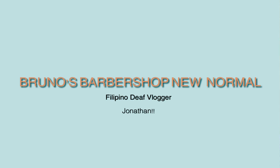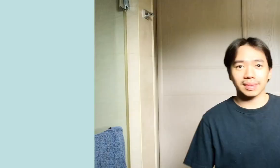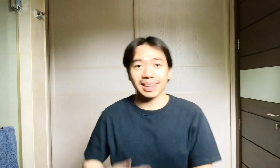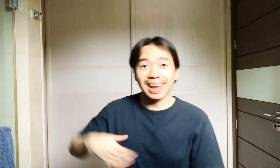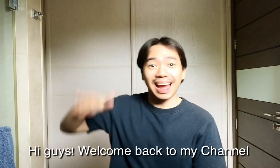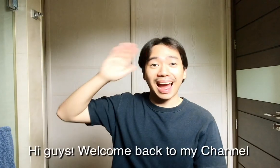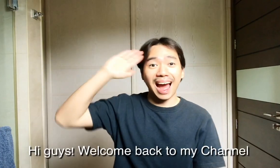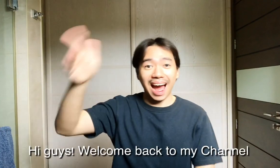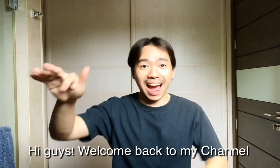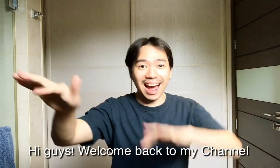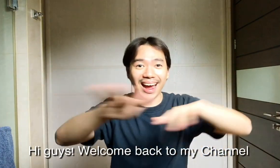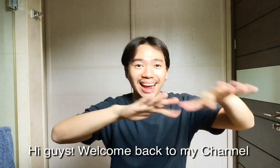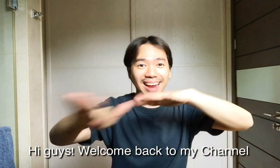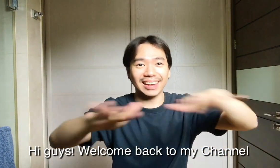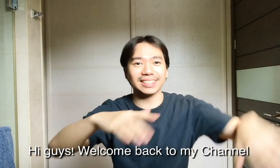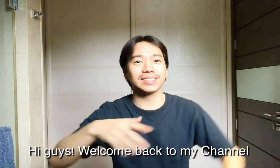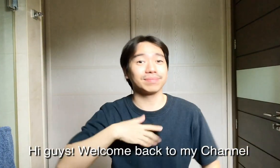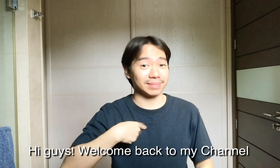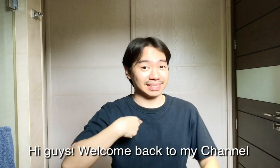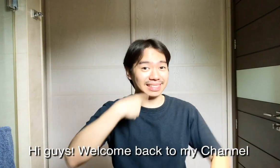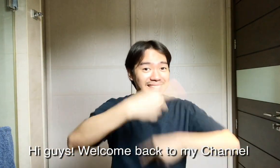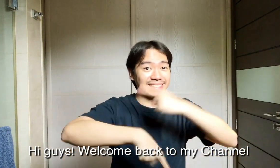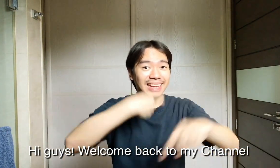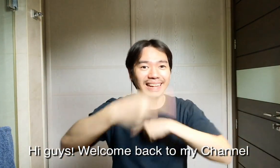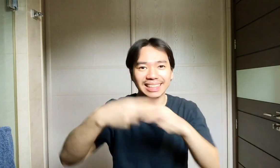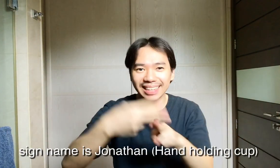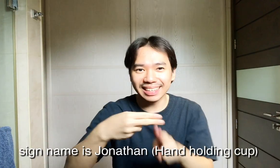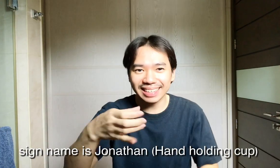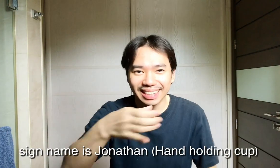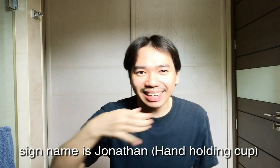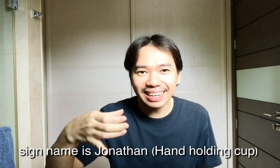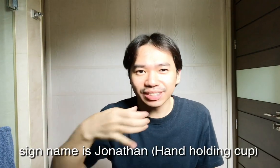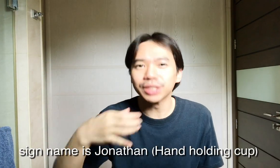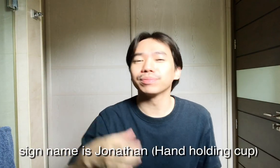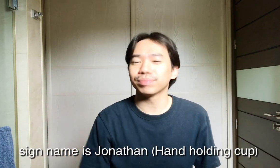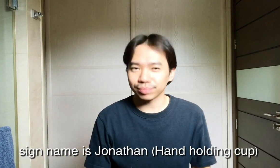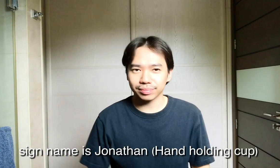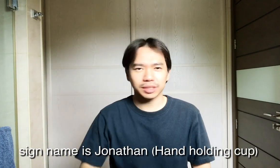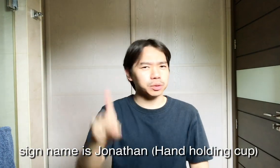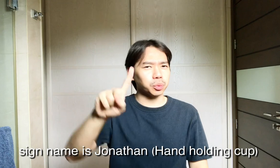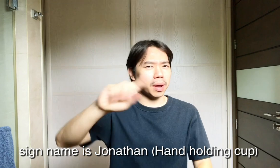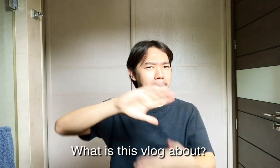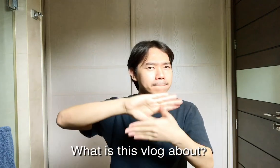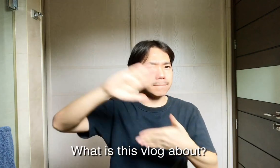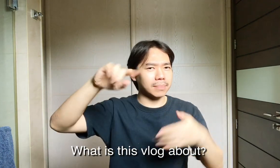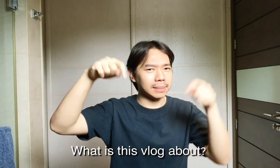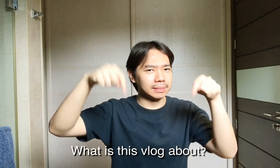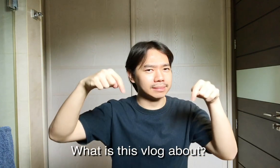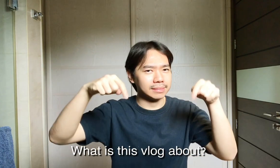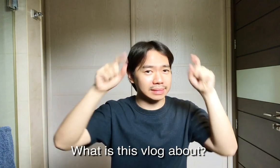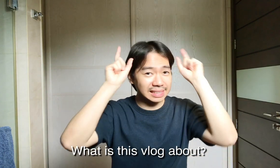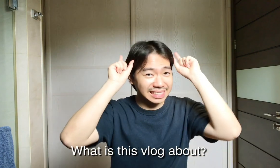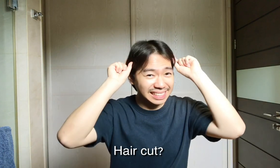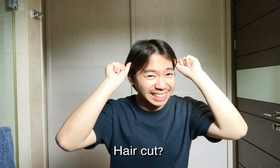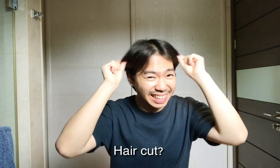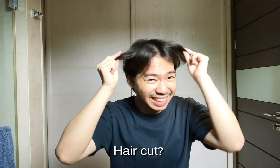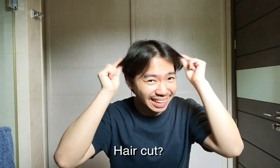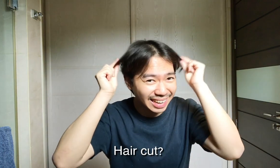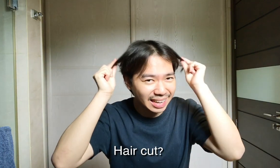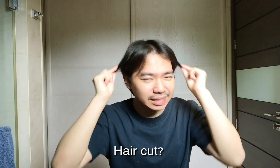Hi guys, welcome back to my channel. My name is Junada. What is this vlog about?